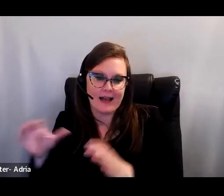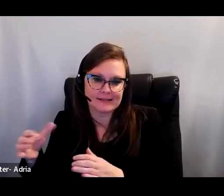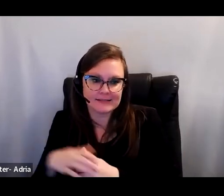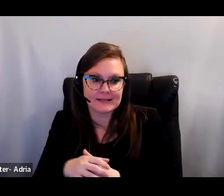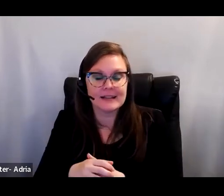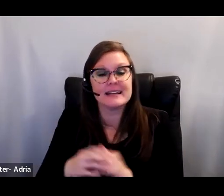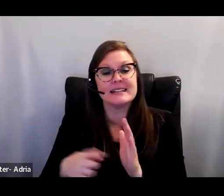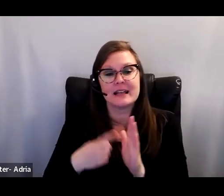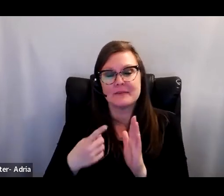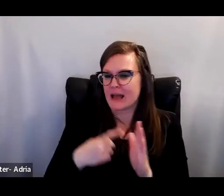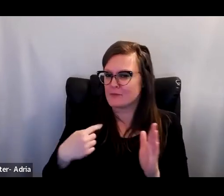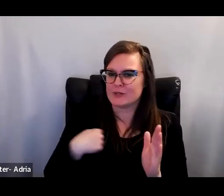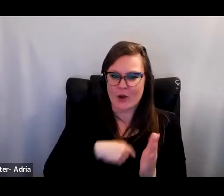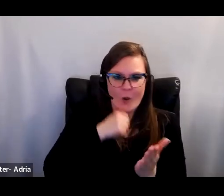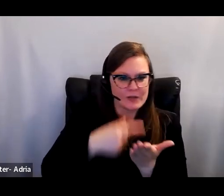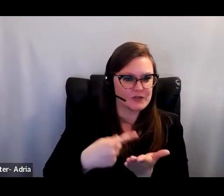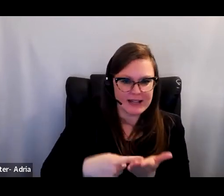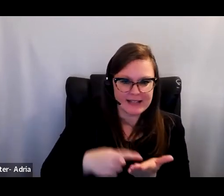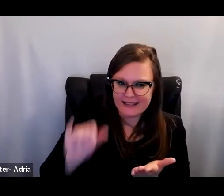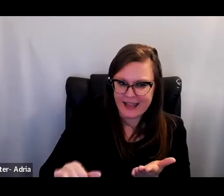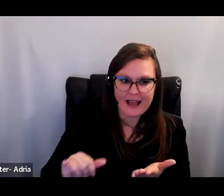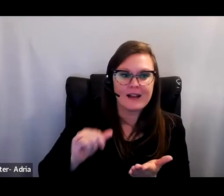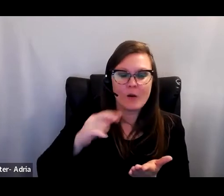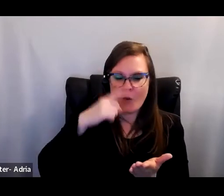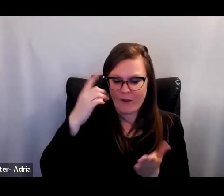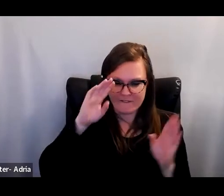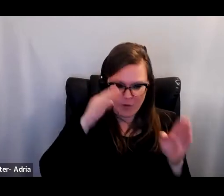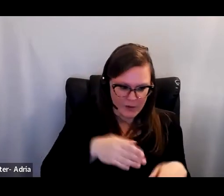we limit equity reforms to a subset of students in a school.